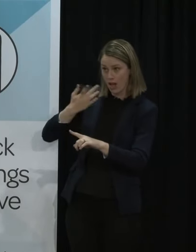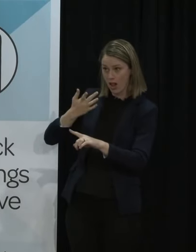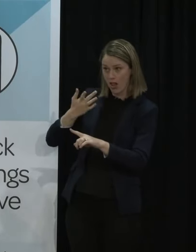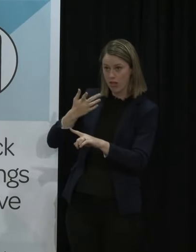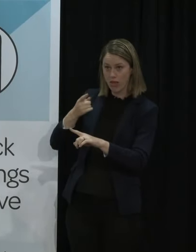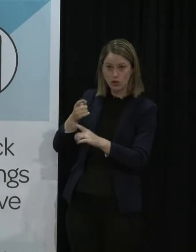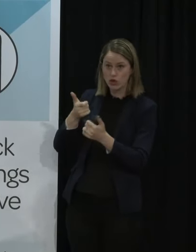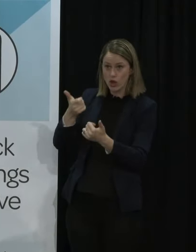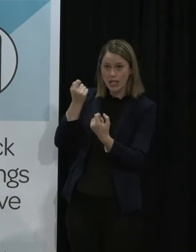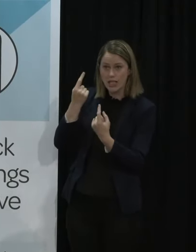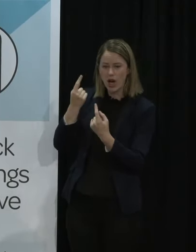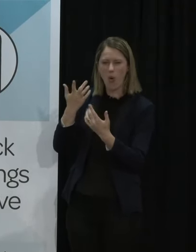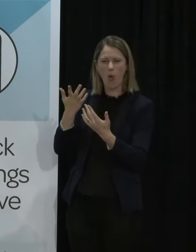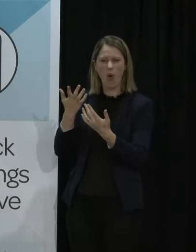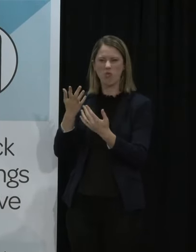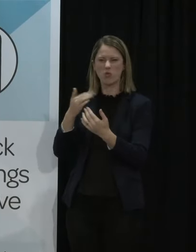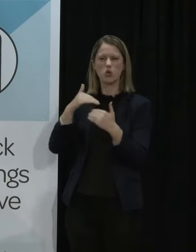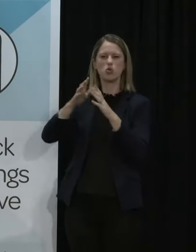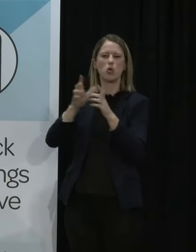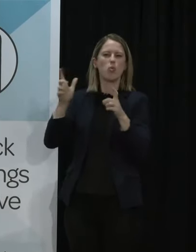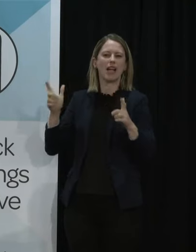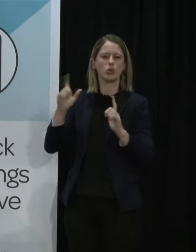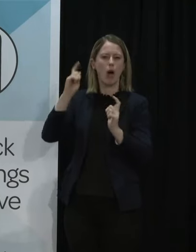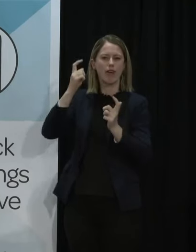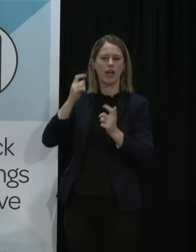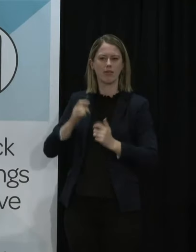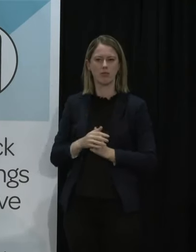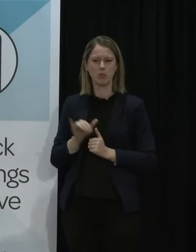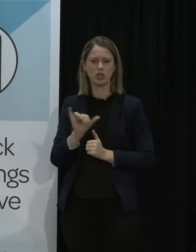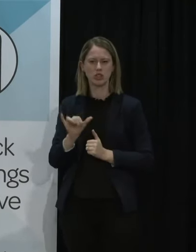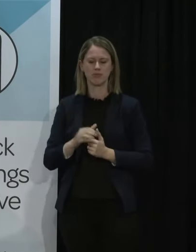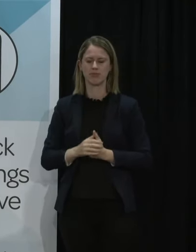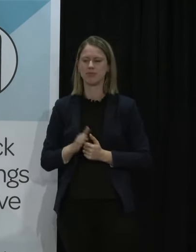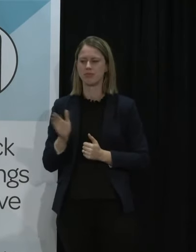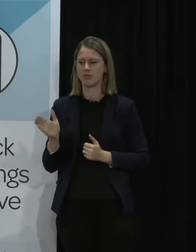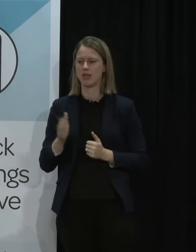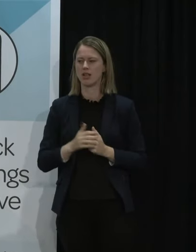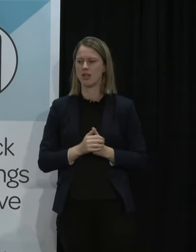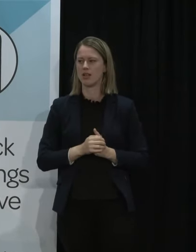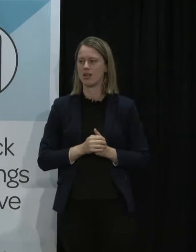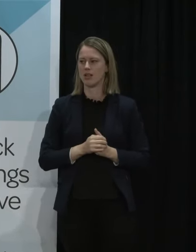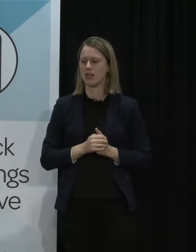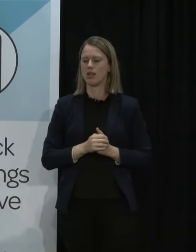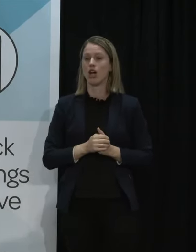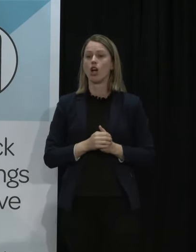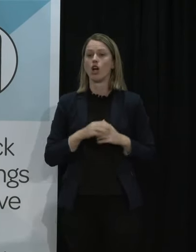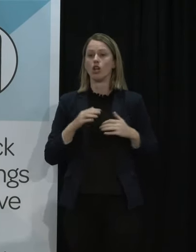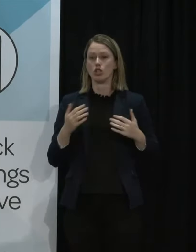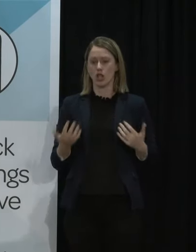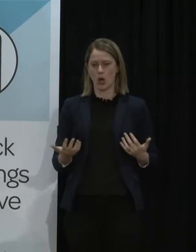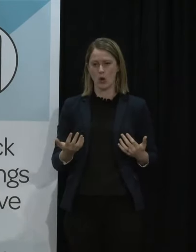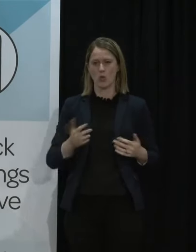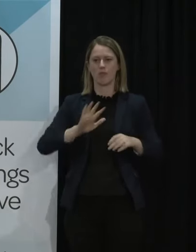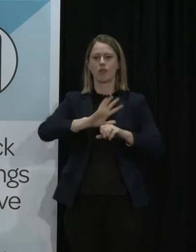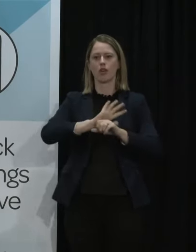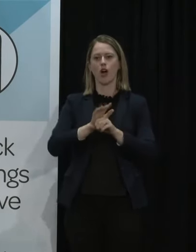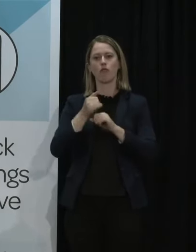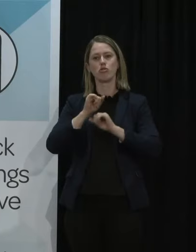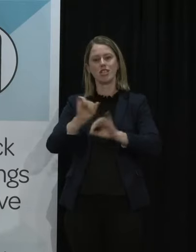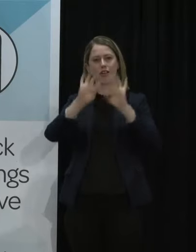so we have built our arrangements our COVID protection framework